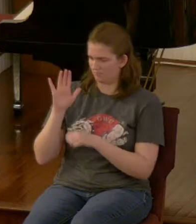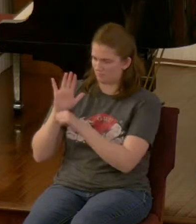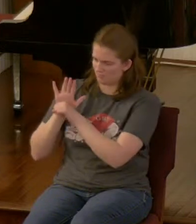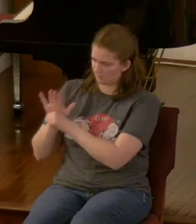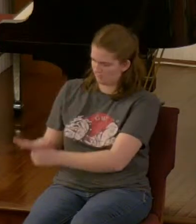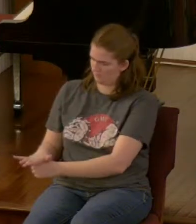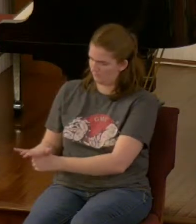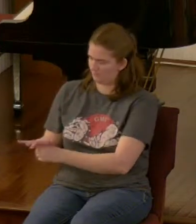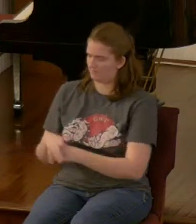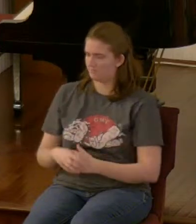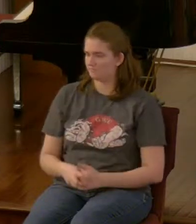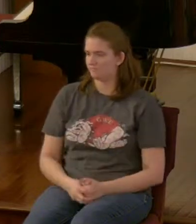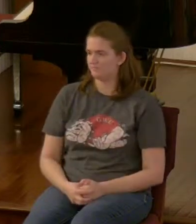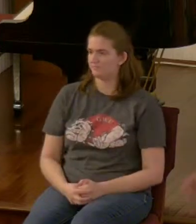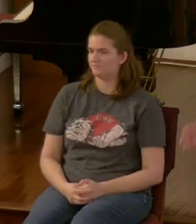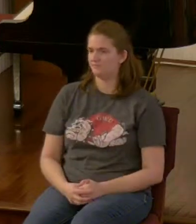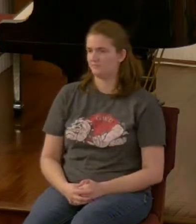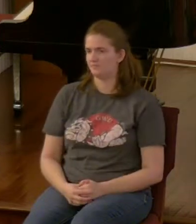you know